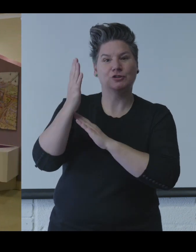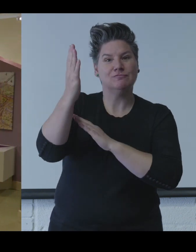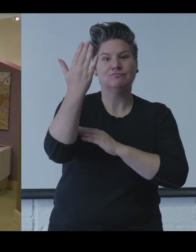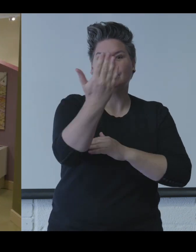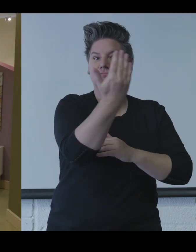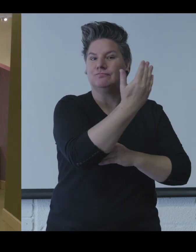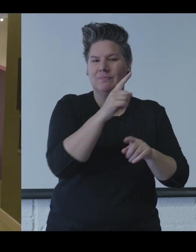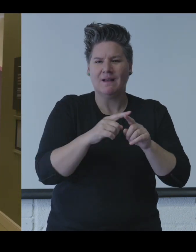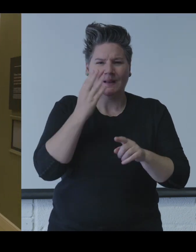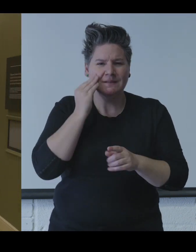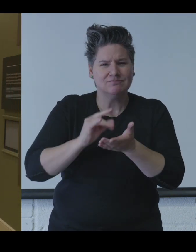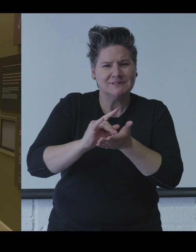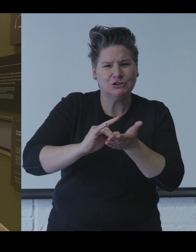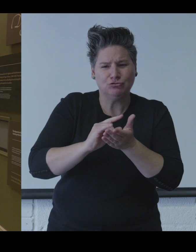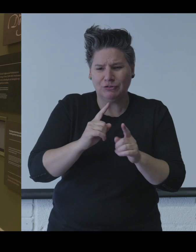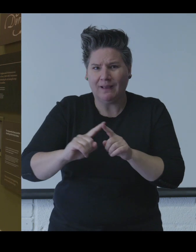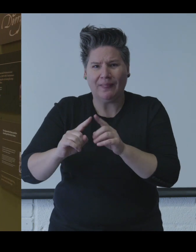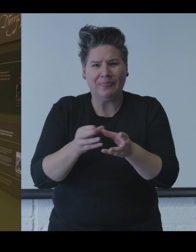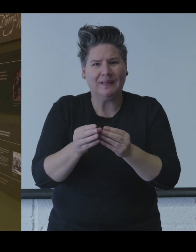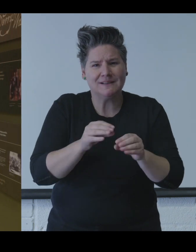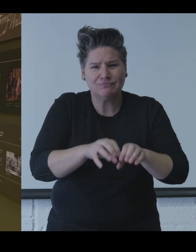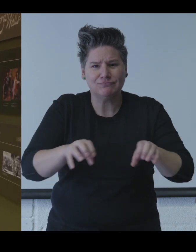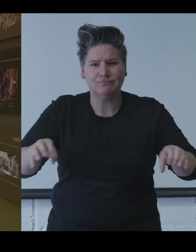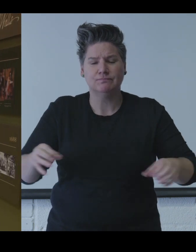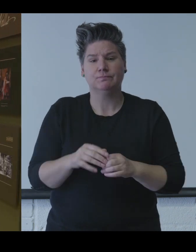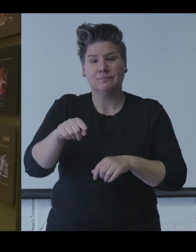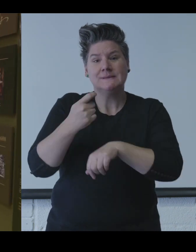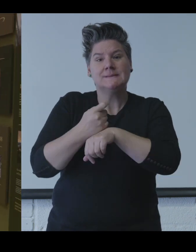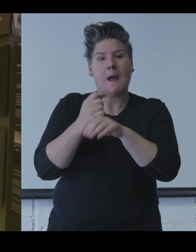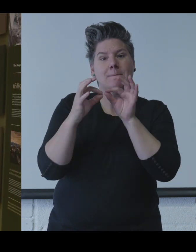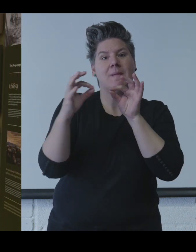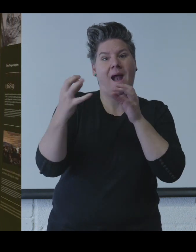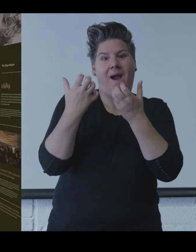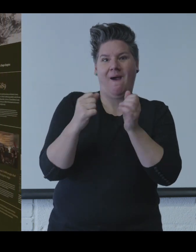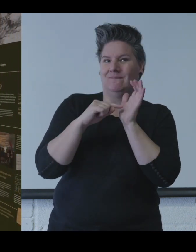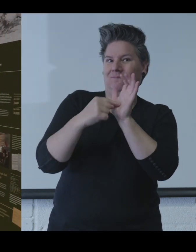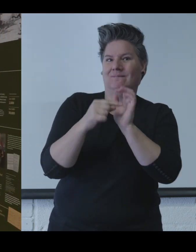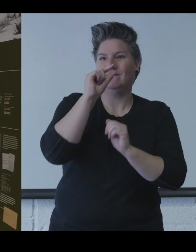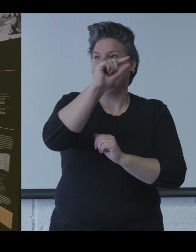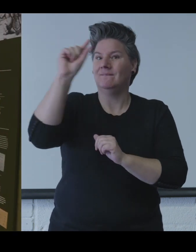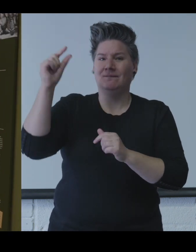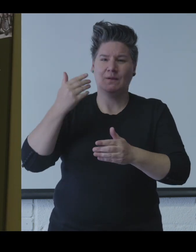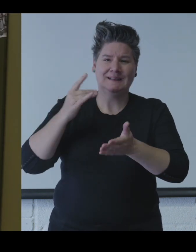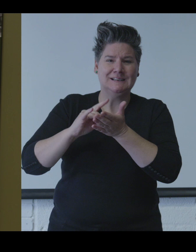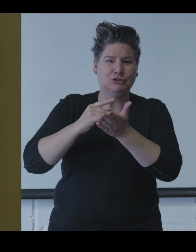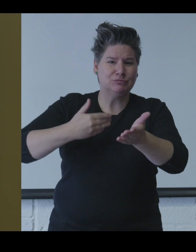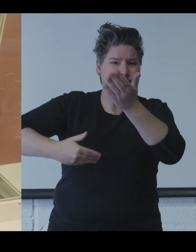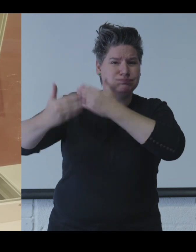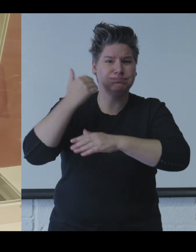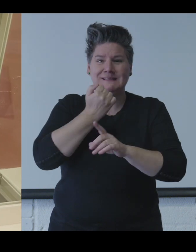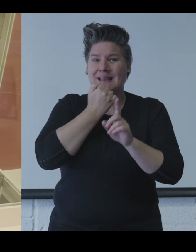there are displays on the history of the Presbyterian community in the city and in the north-west. The exhibition area is on one level.